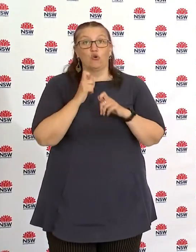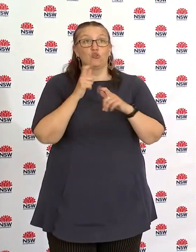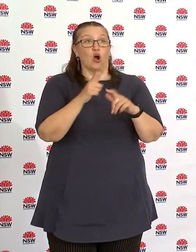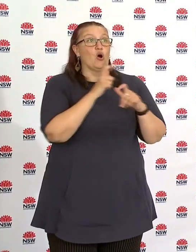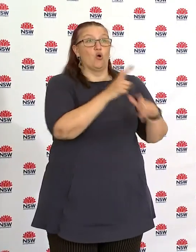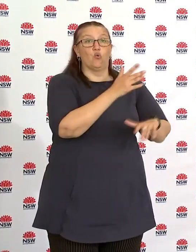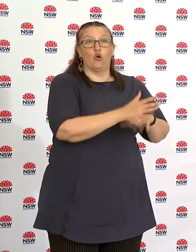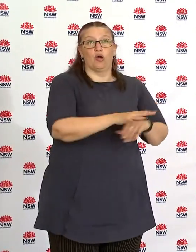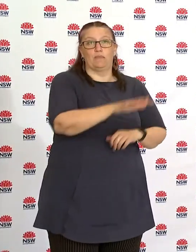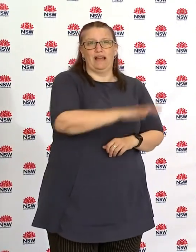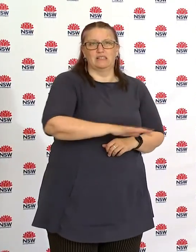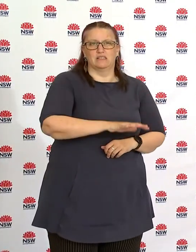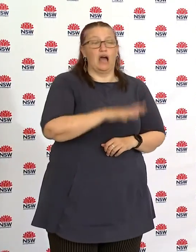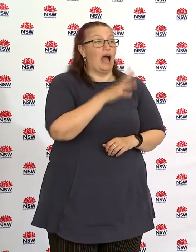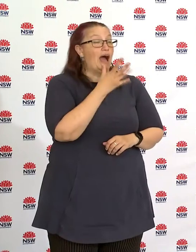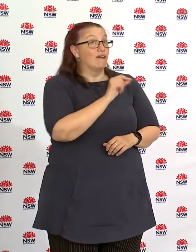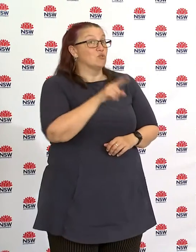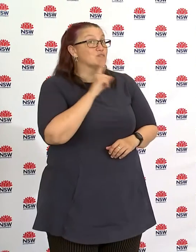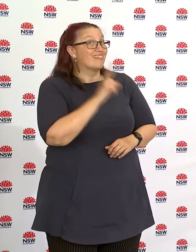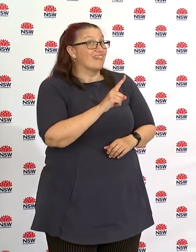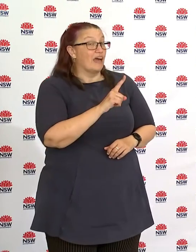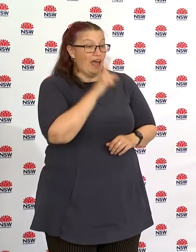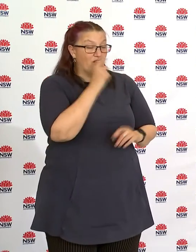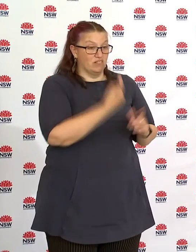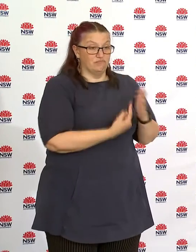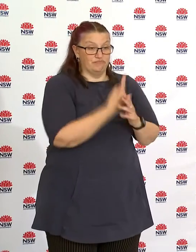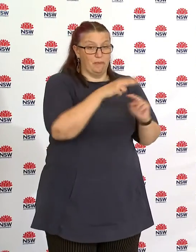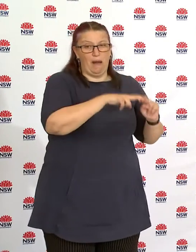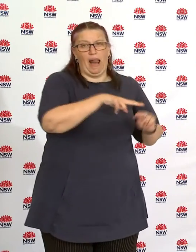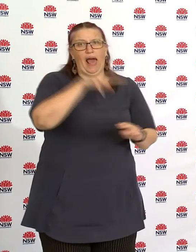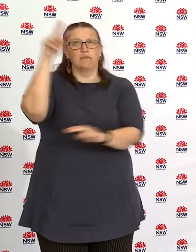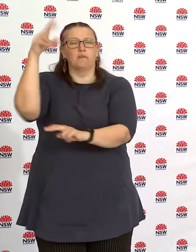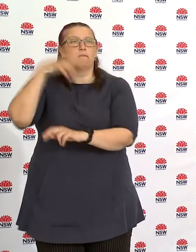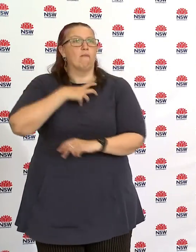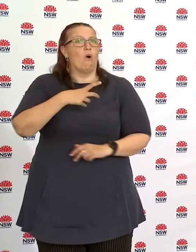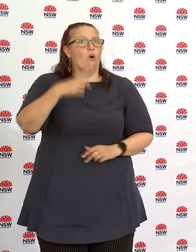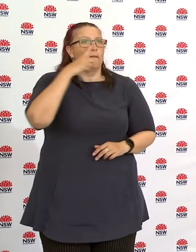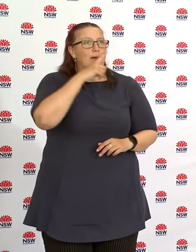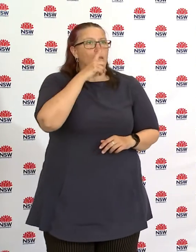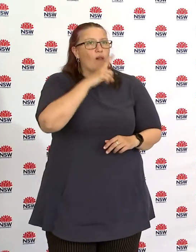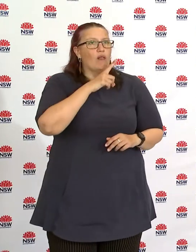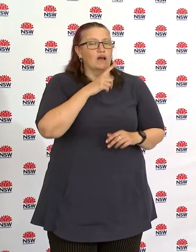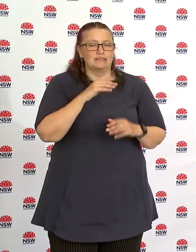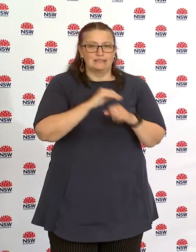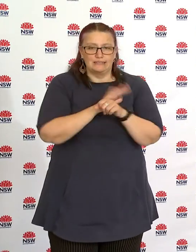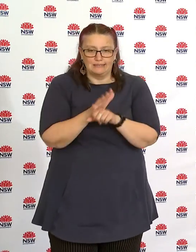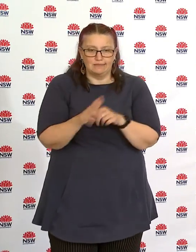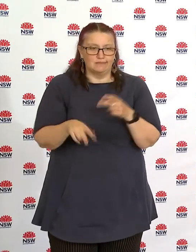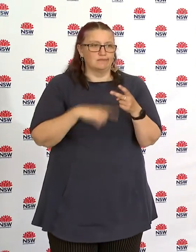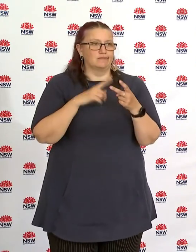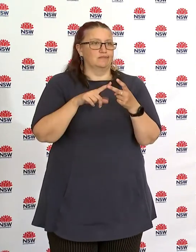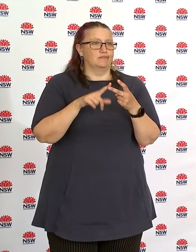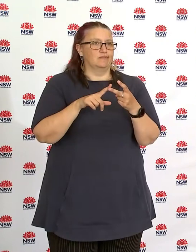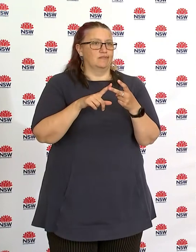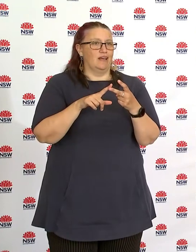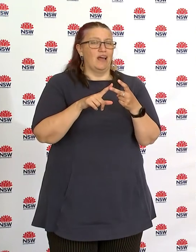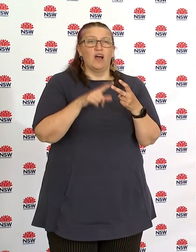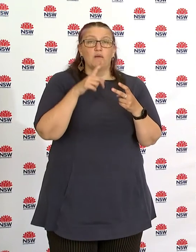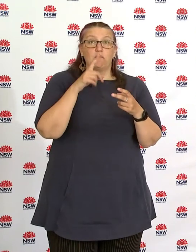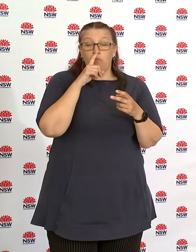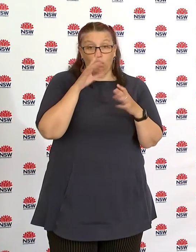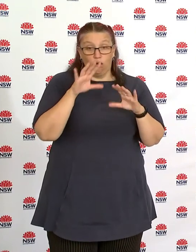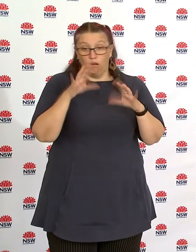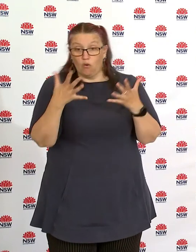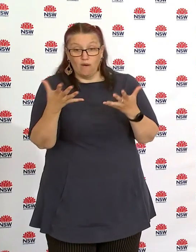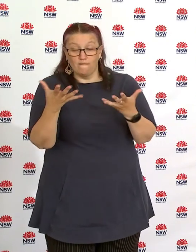record numbers of cases, new record numbers of unlinked cases. The lockdown isn't getting tighter. Construction is coming back. Is the return